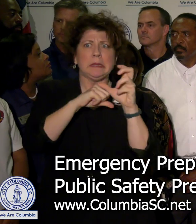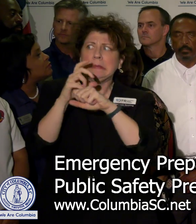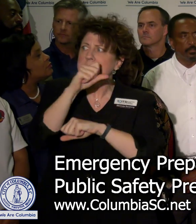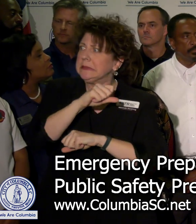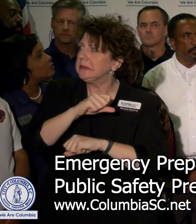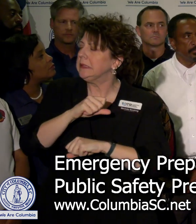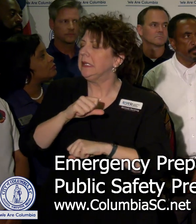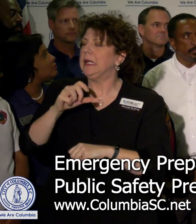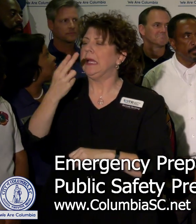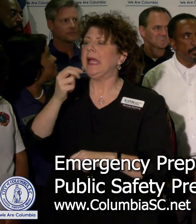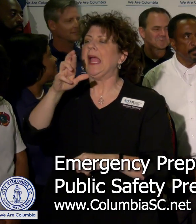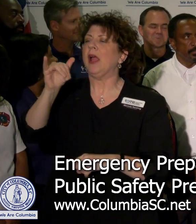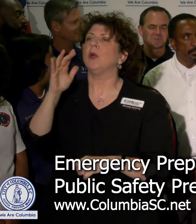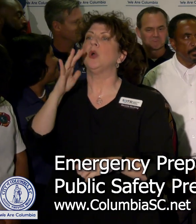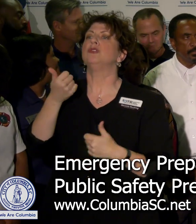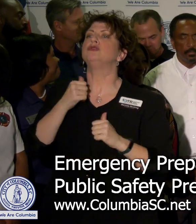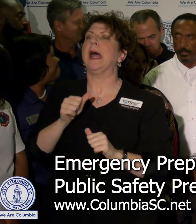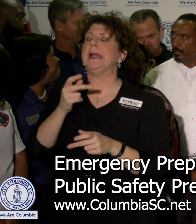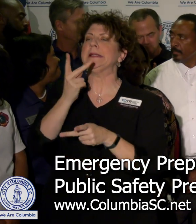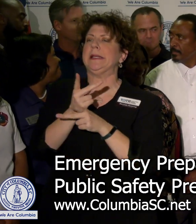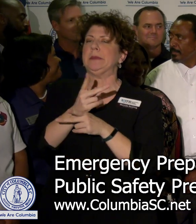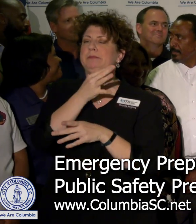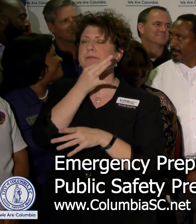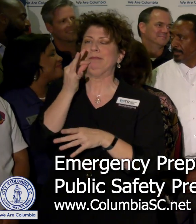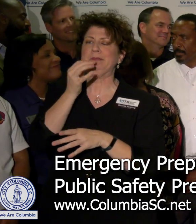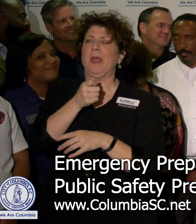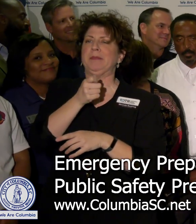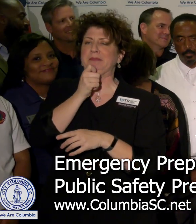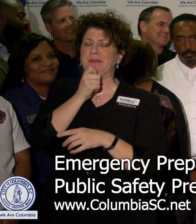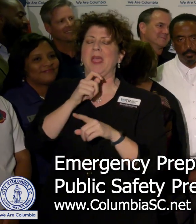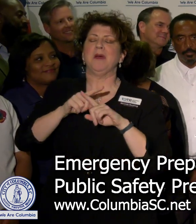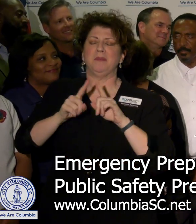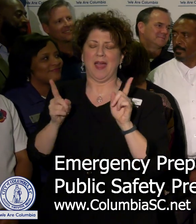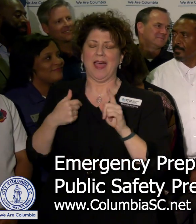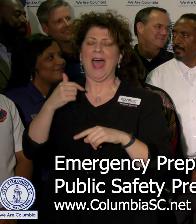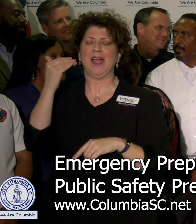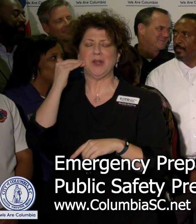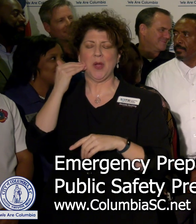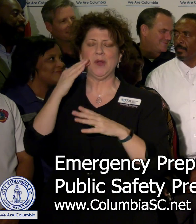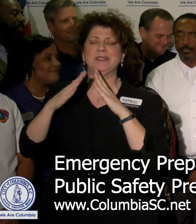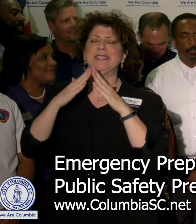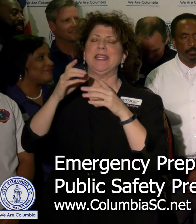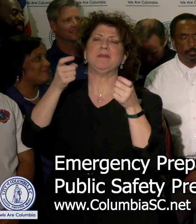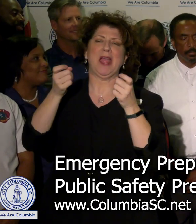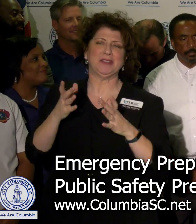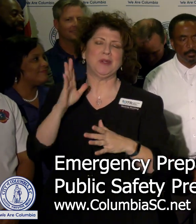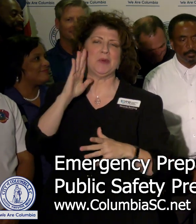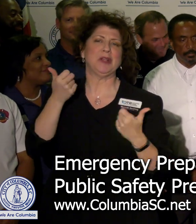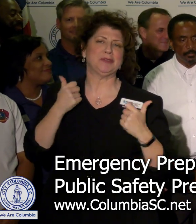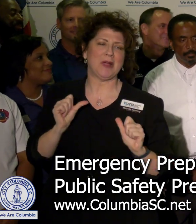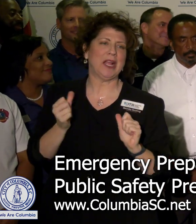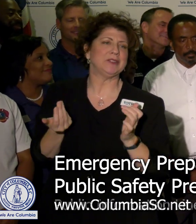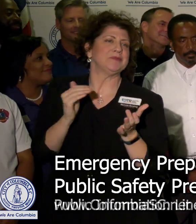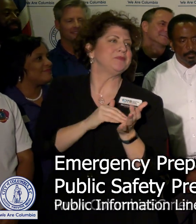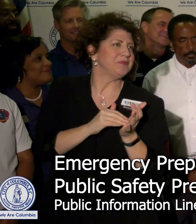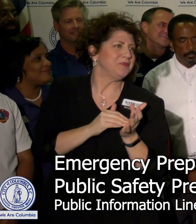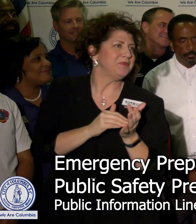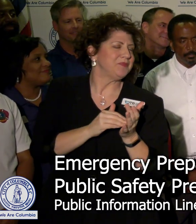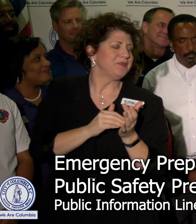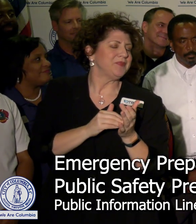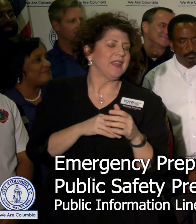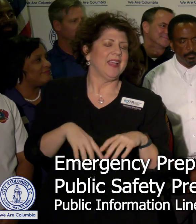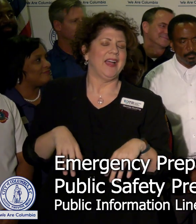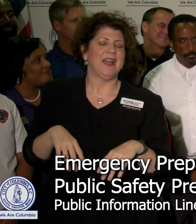Harry will try not to speak, but I would say Harry Tinsley and I know that the city manager will reiterate, is an amazing